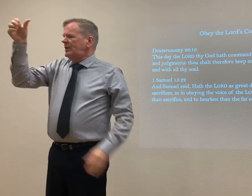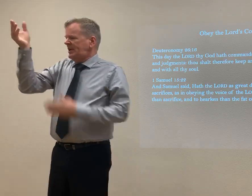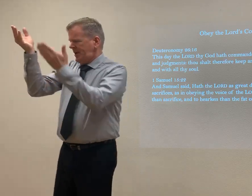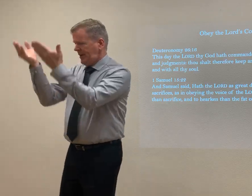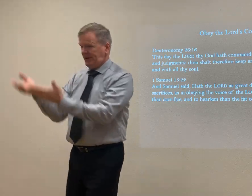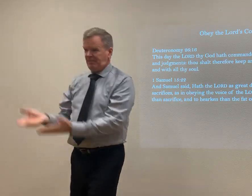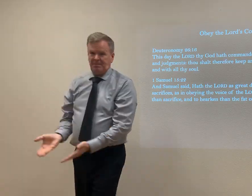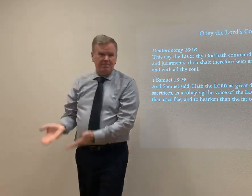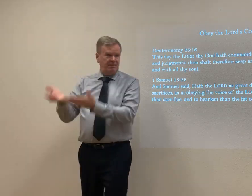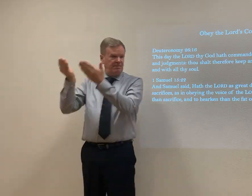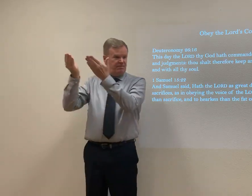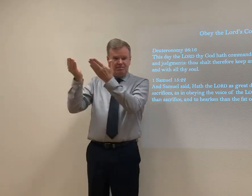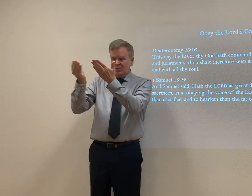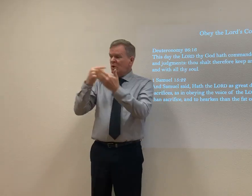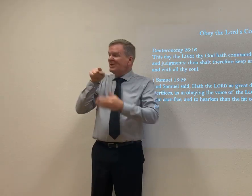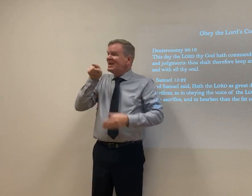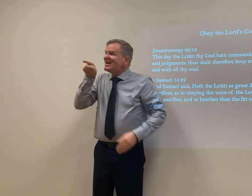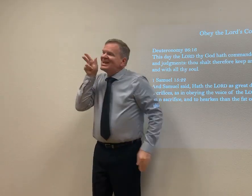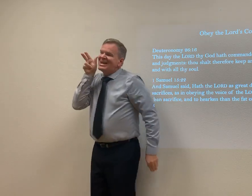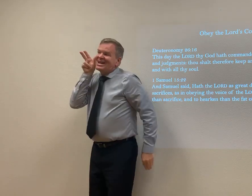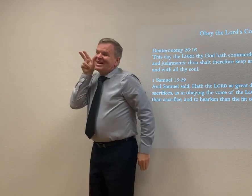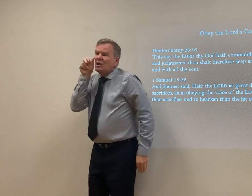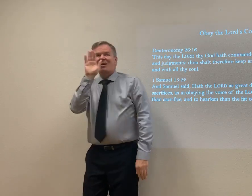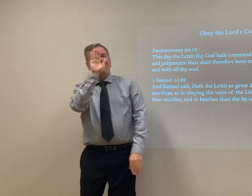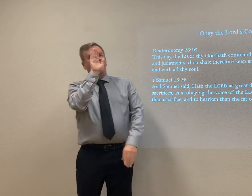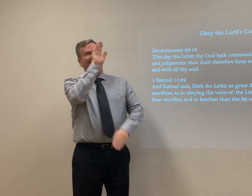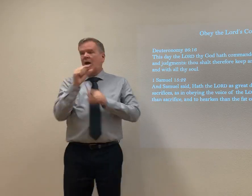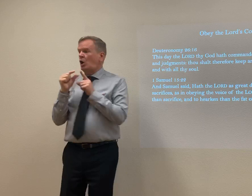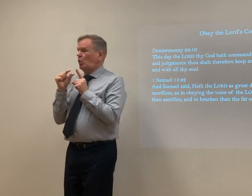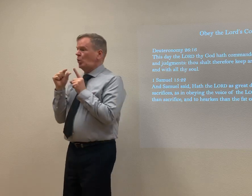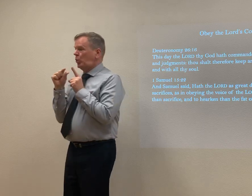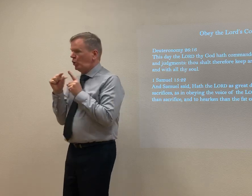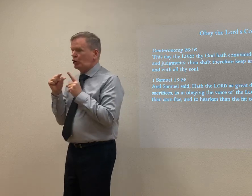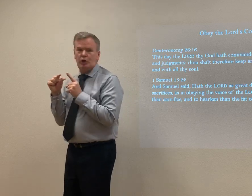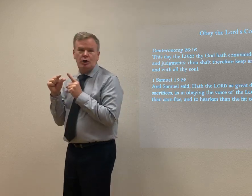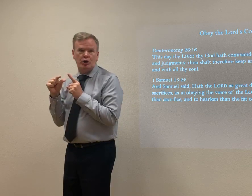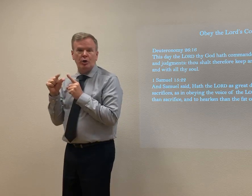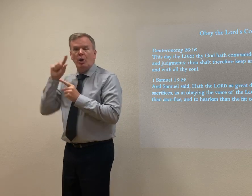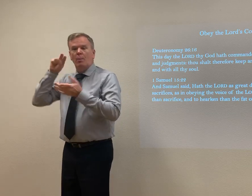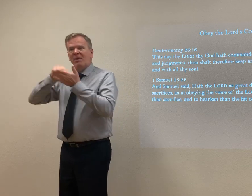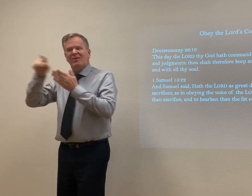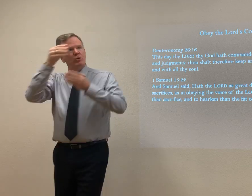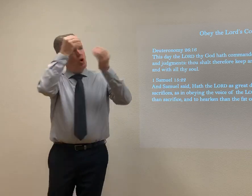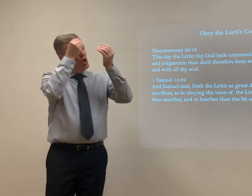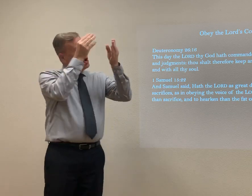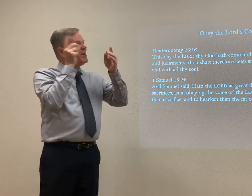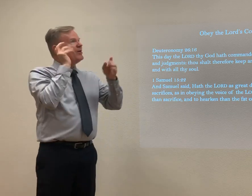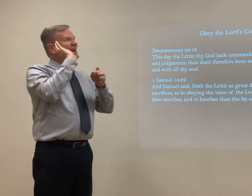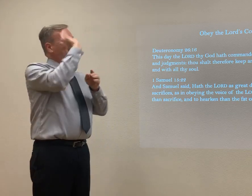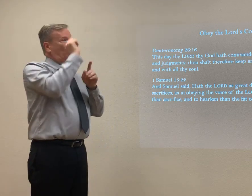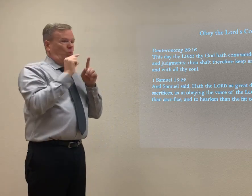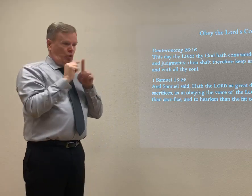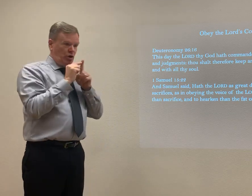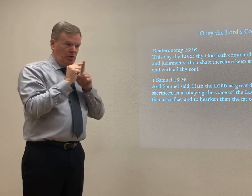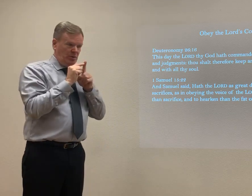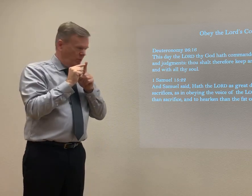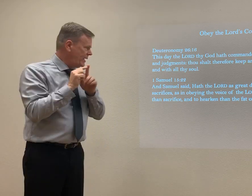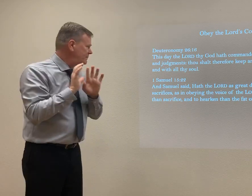has picked Saul as king, anointed him as king, and said, hey, hear his word. Basically saying, hey, Saul, you need to listen and